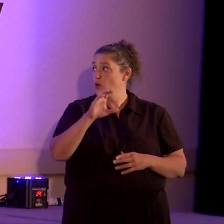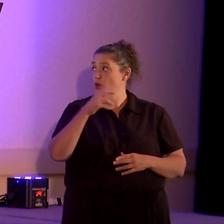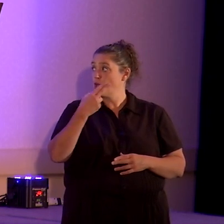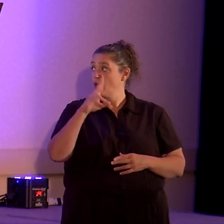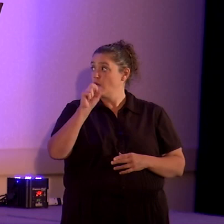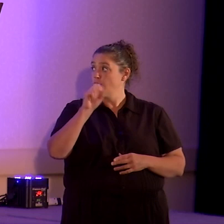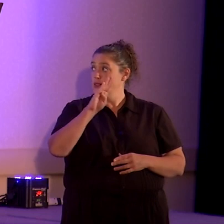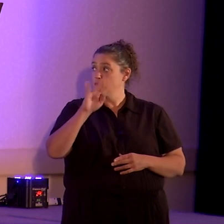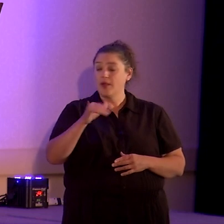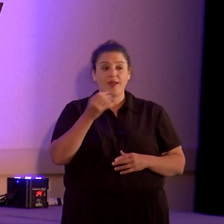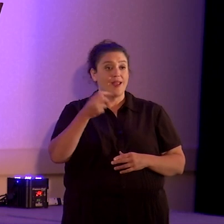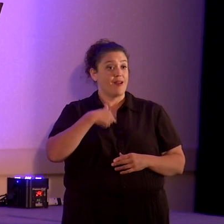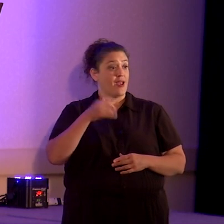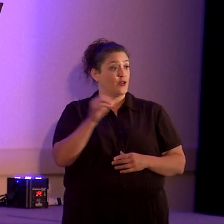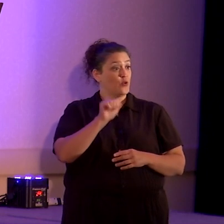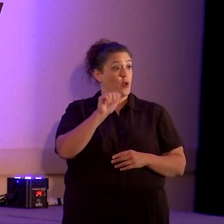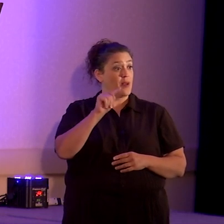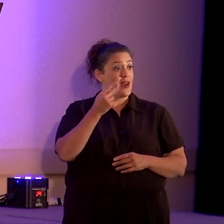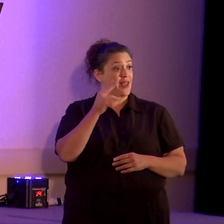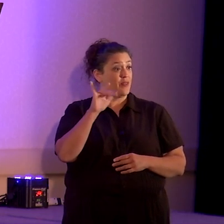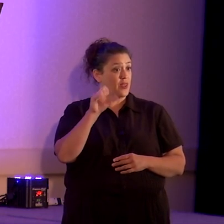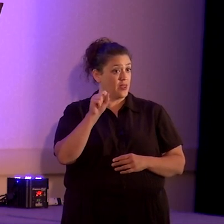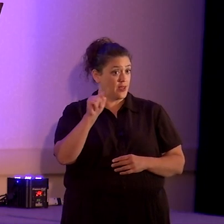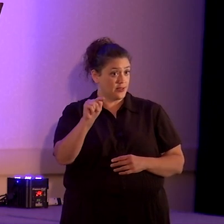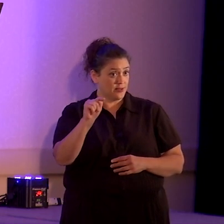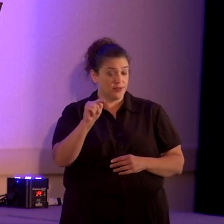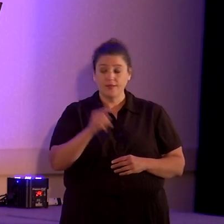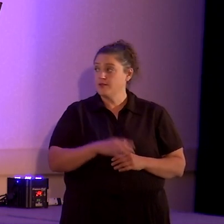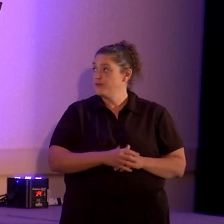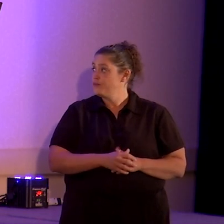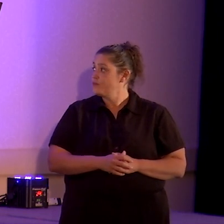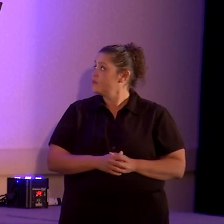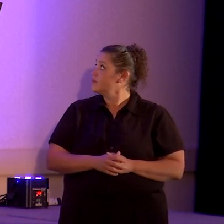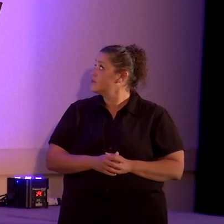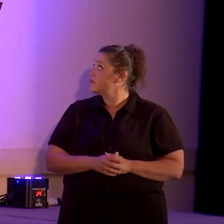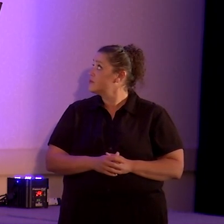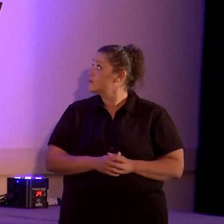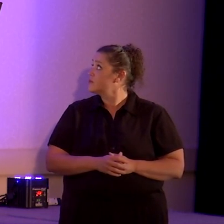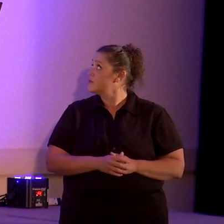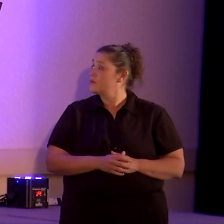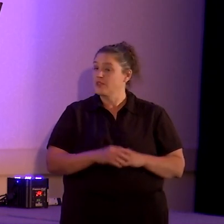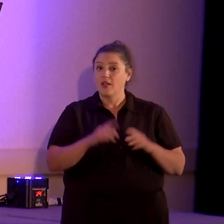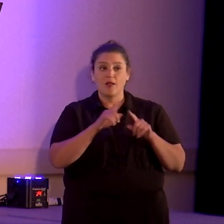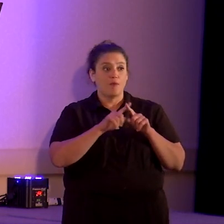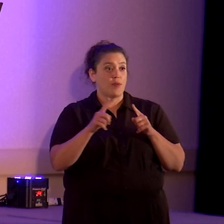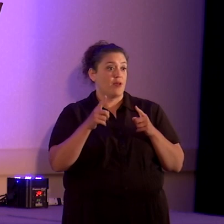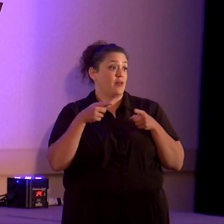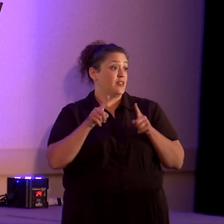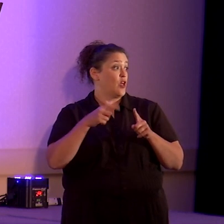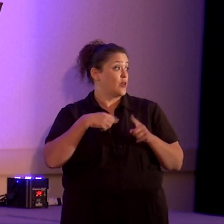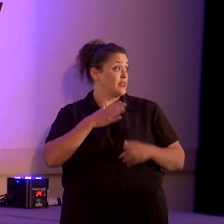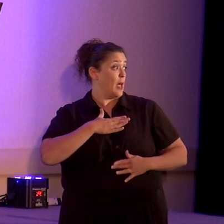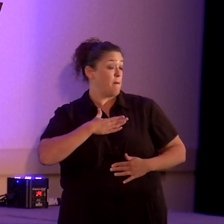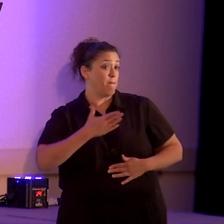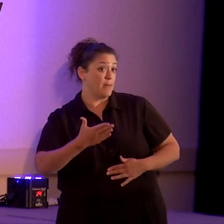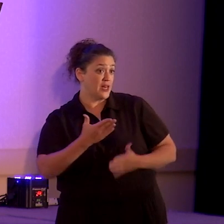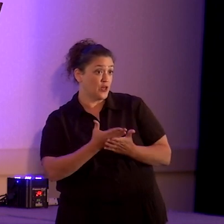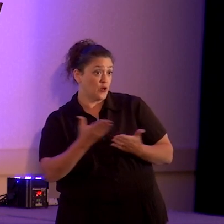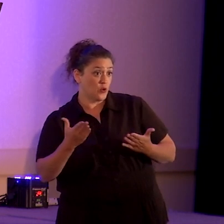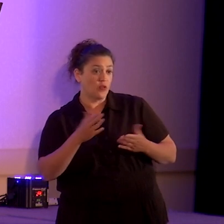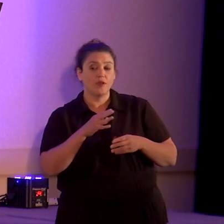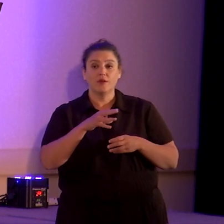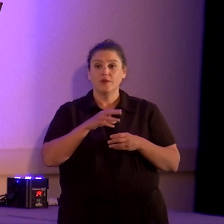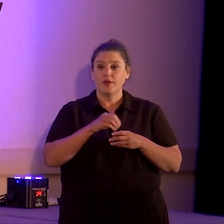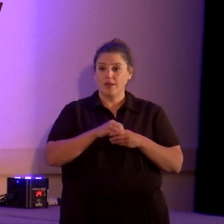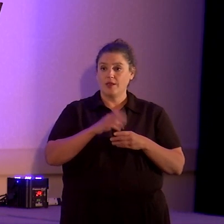I, too, am an atheist. But as long as I am admitting to things that, in polite